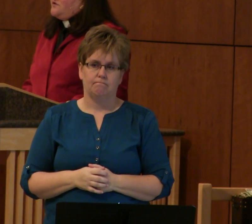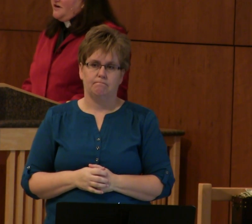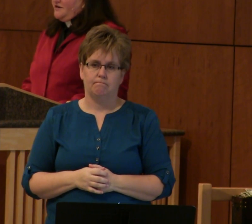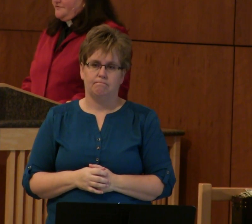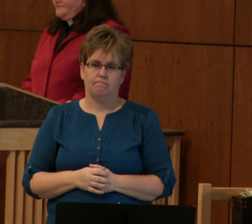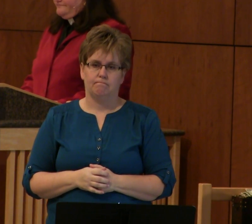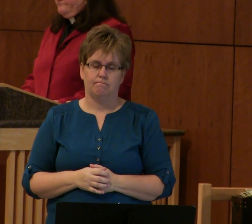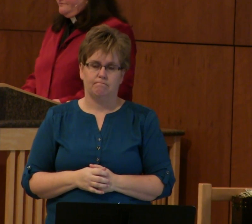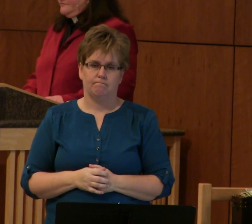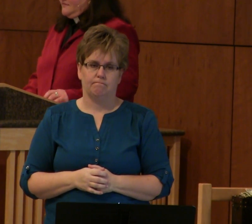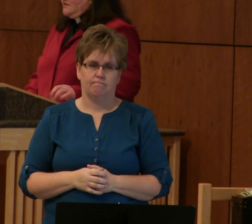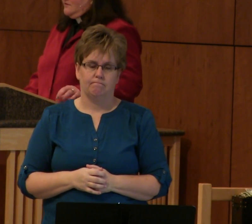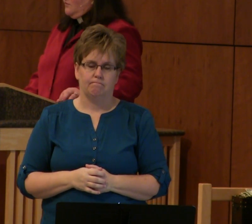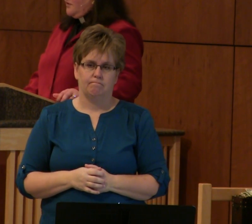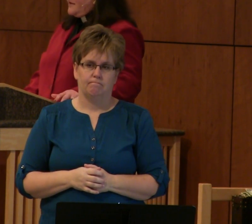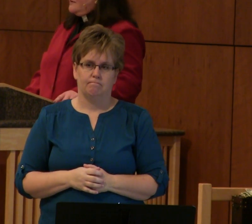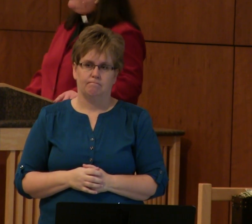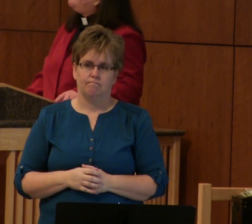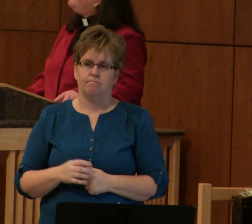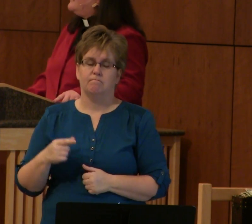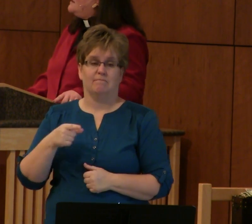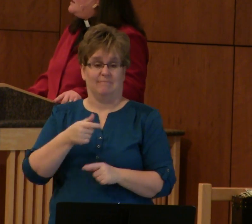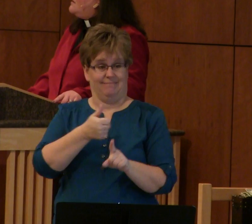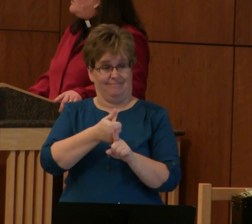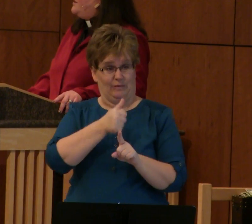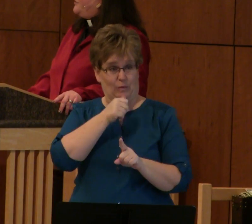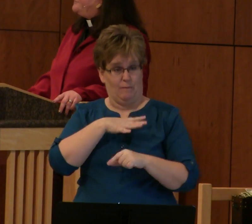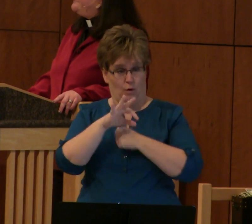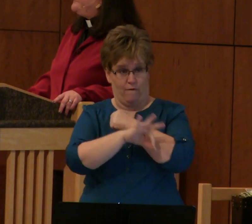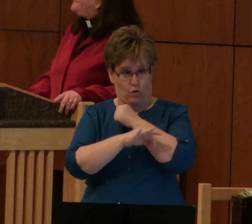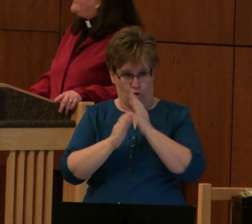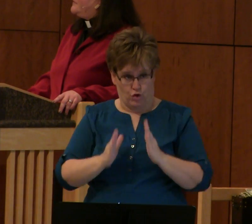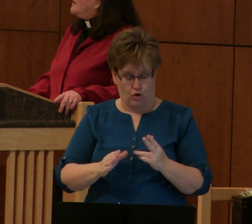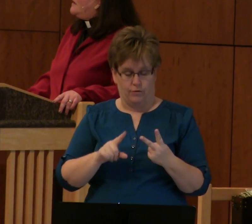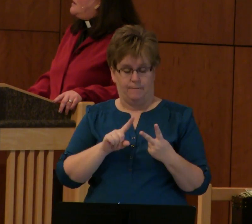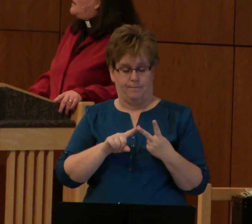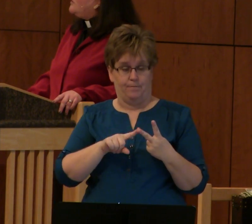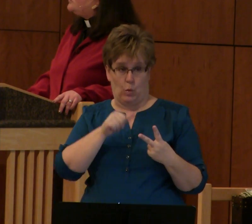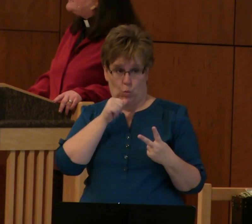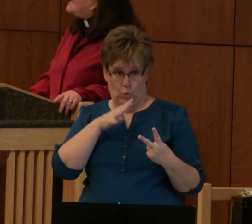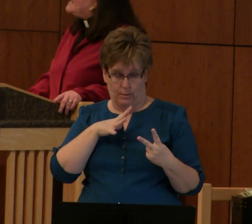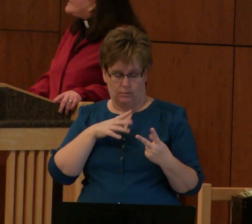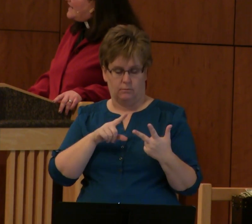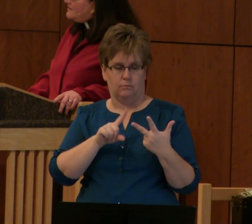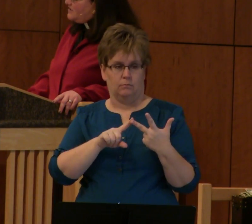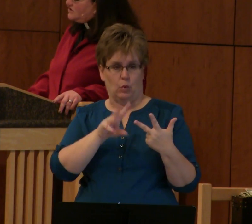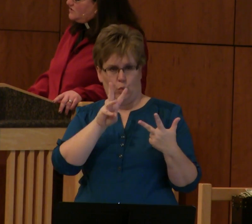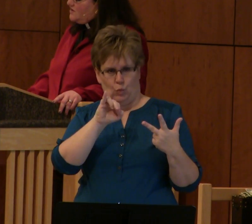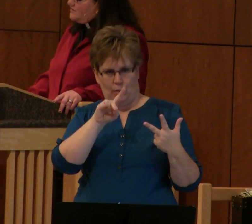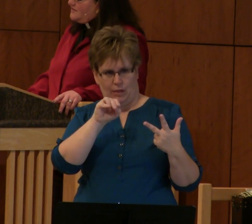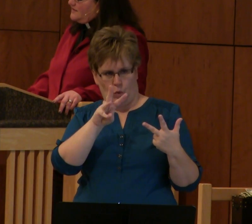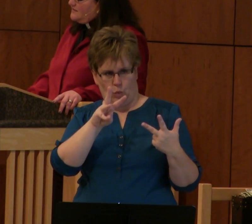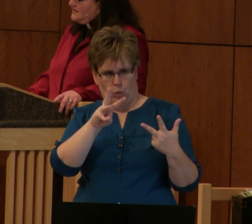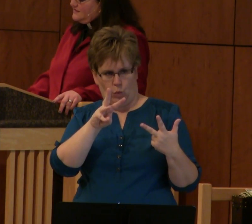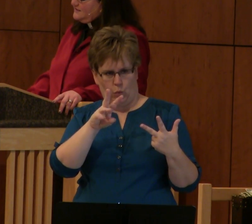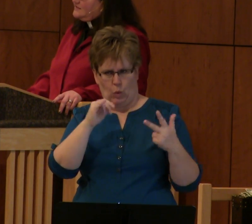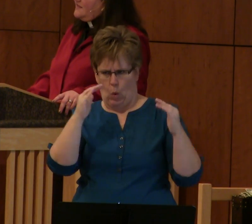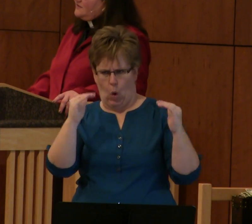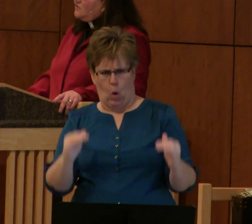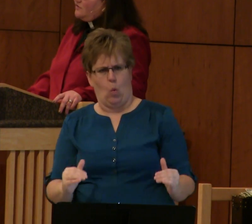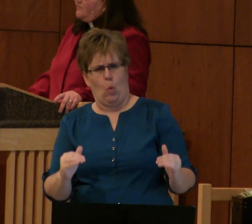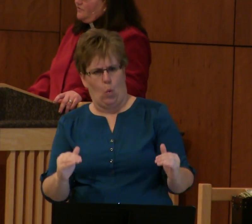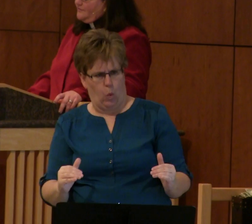A foreigner, woman, widow. You just can't get much lower than